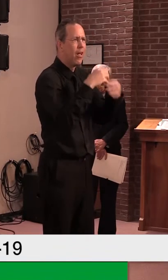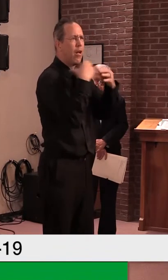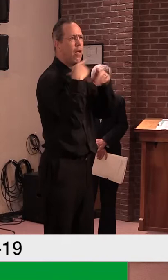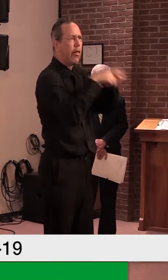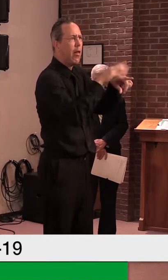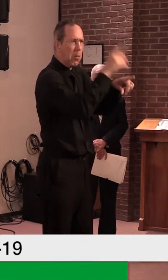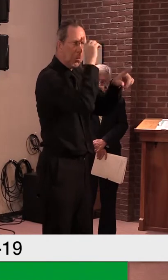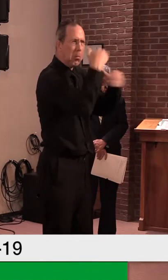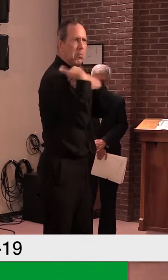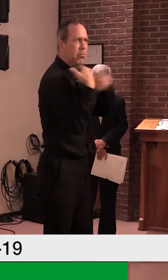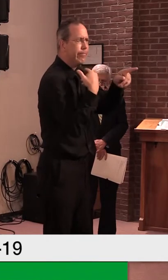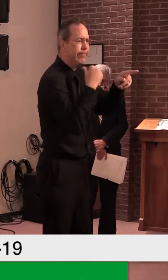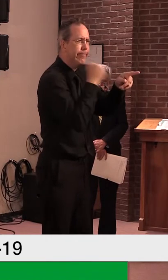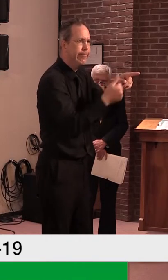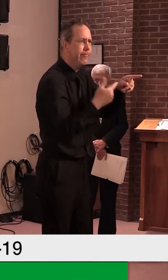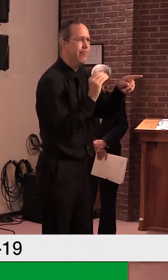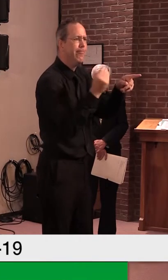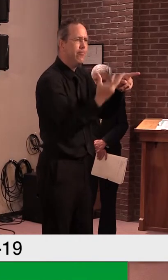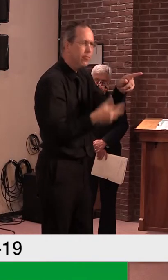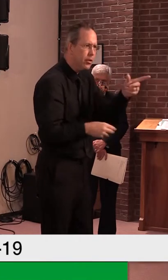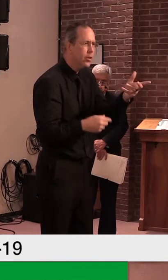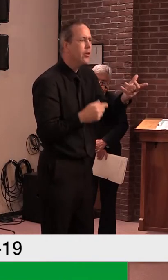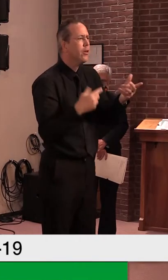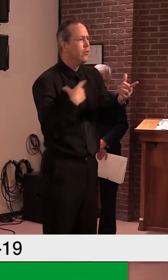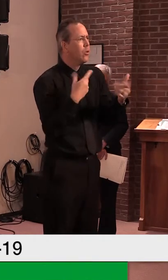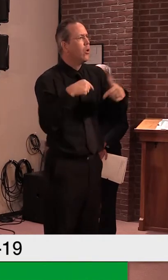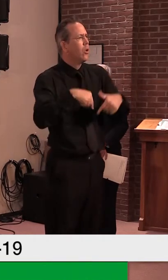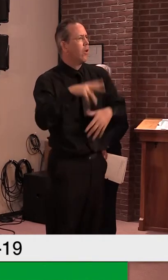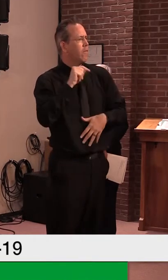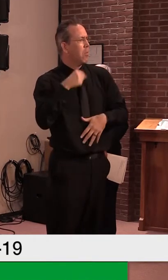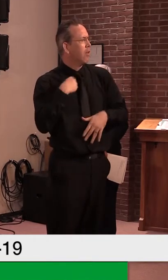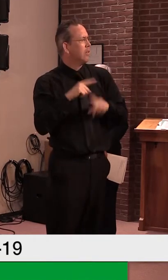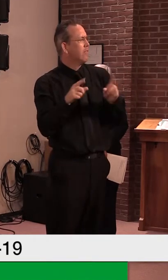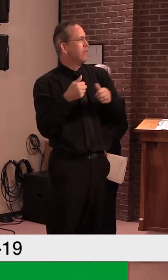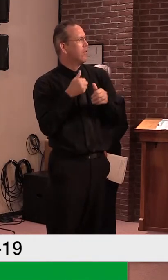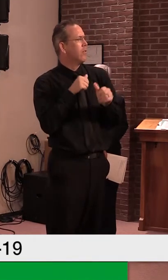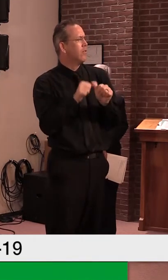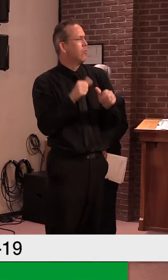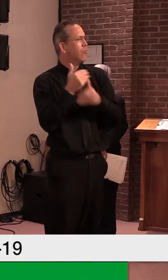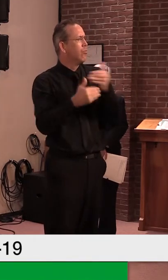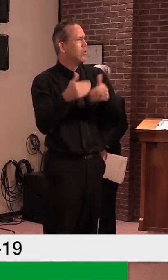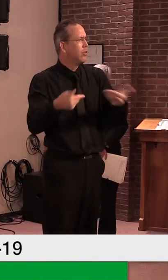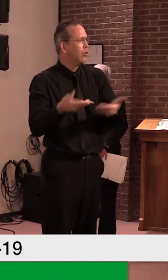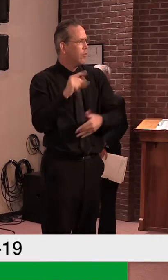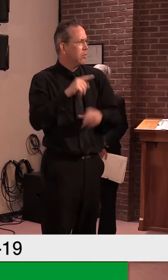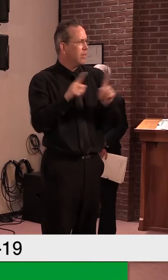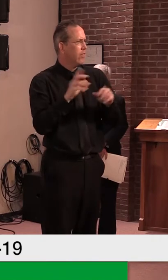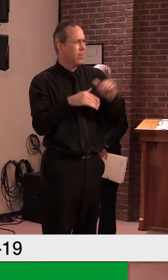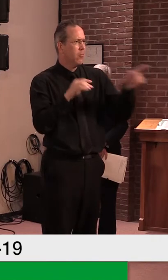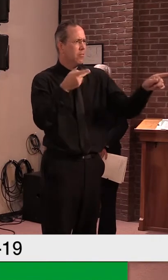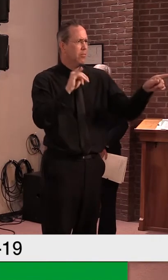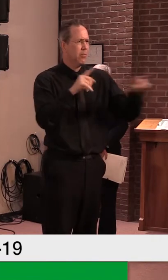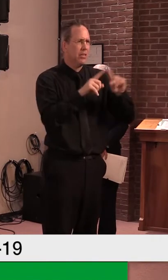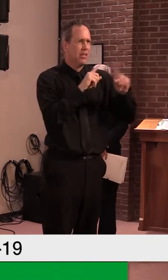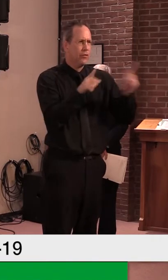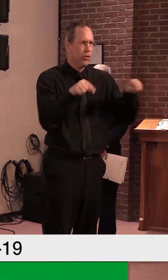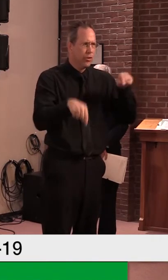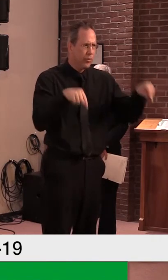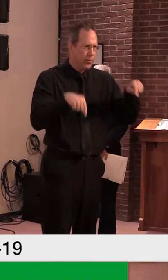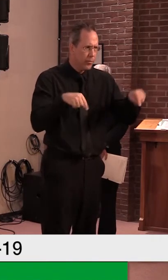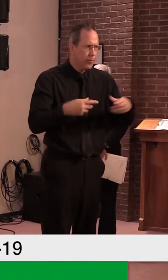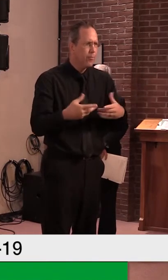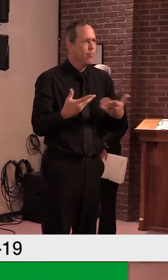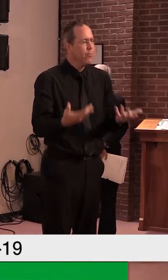approach, different track and and implemented a testing program here. But with our